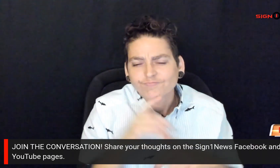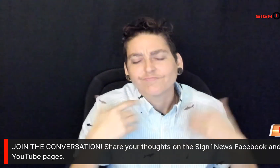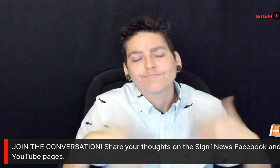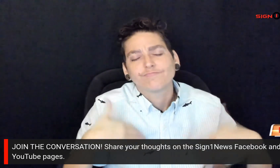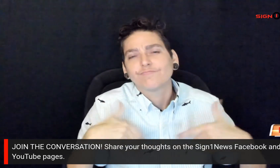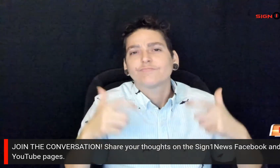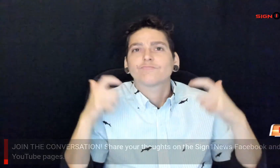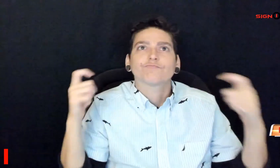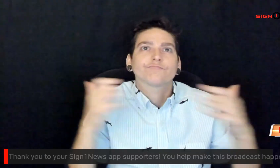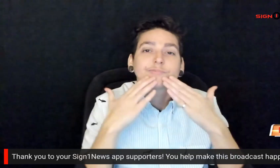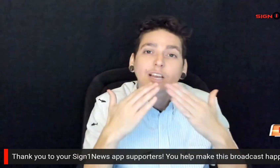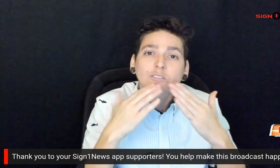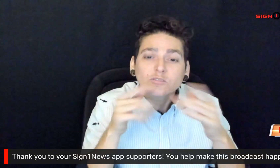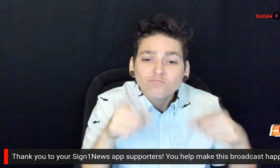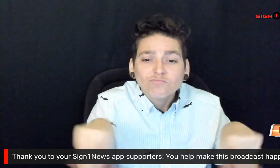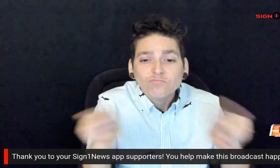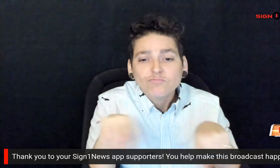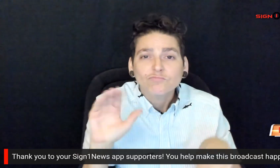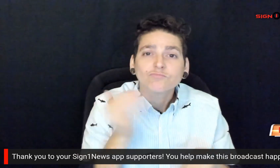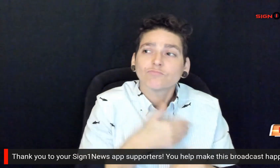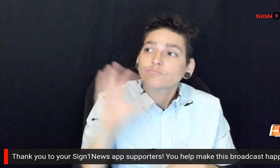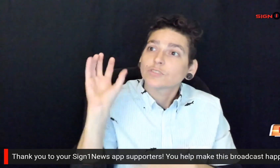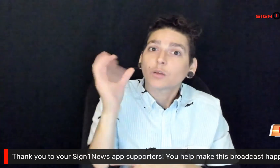A big thank you to our Sign One News app supporters.